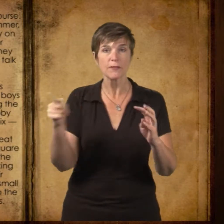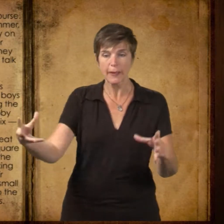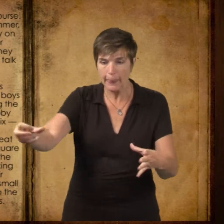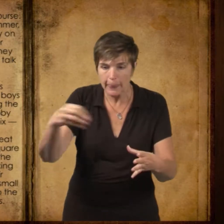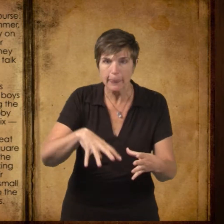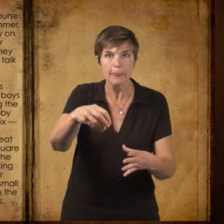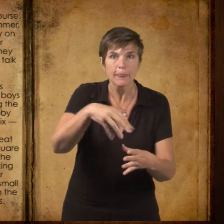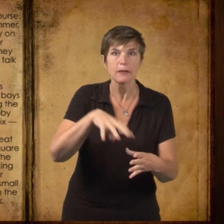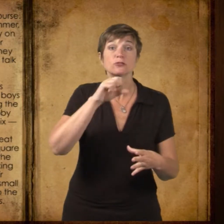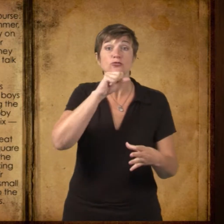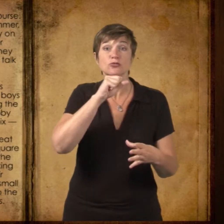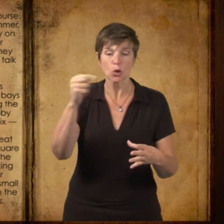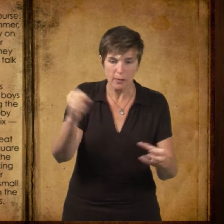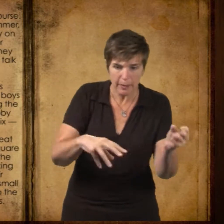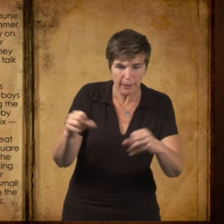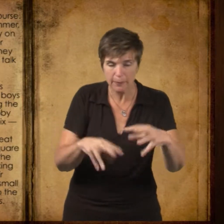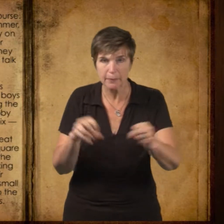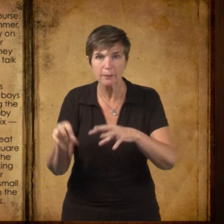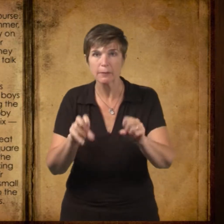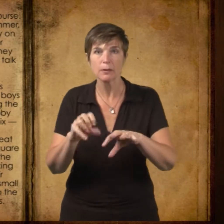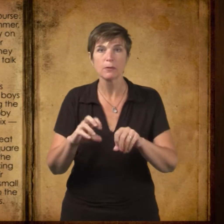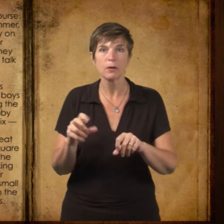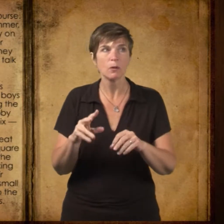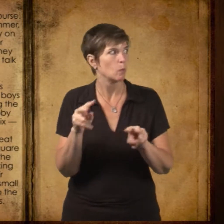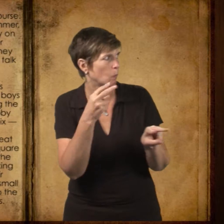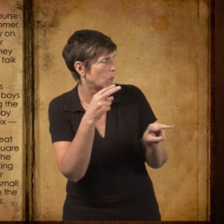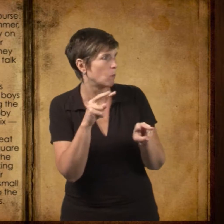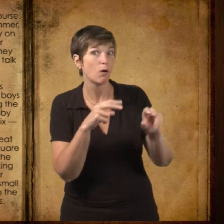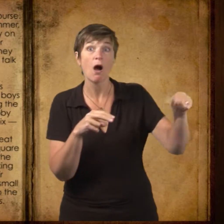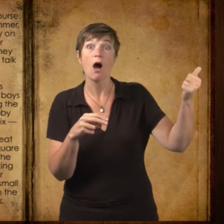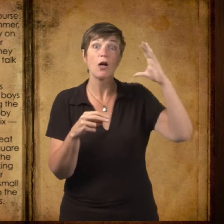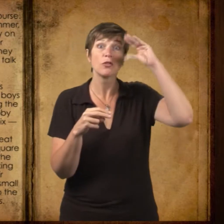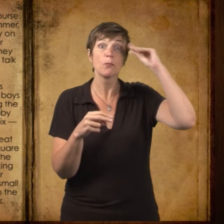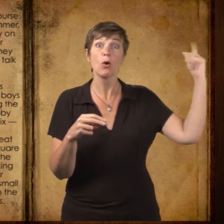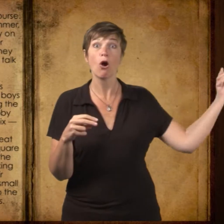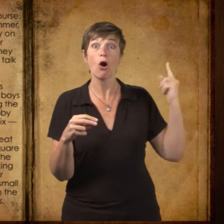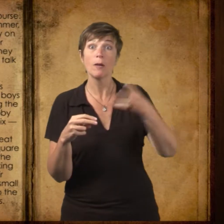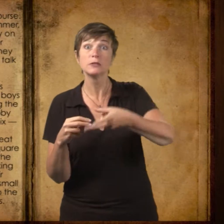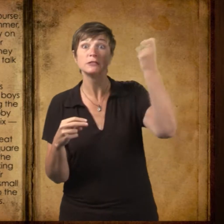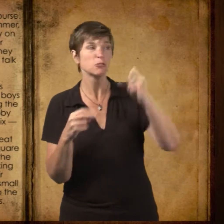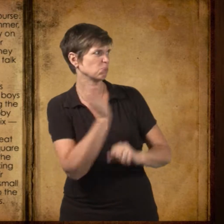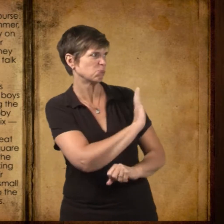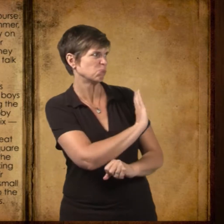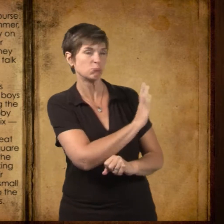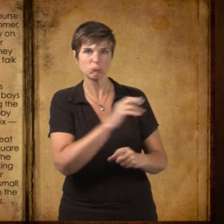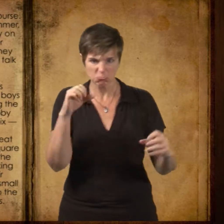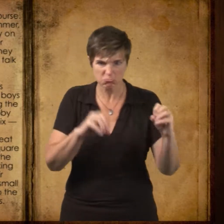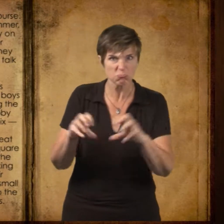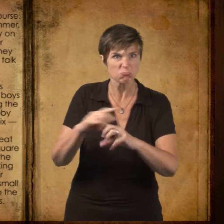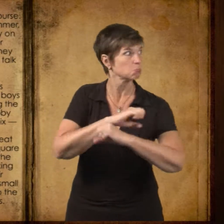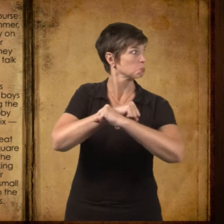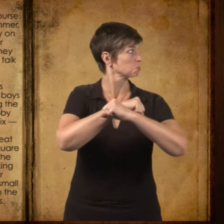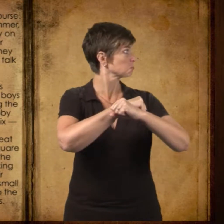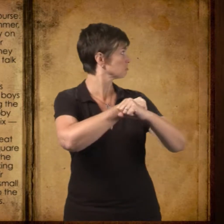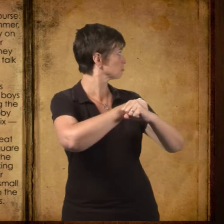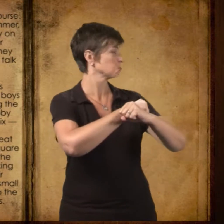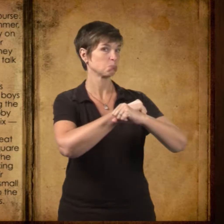eventually made a great pile of stones in one corner of the square and guarded it